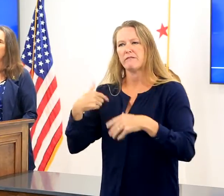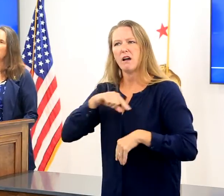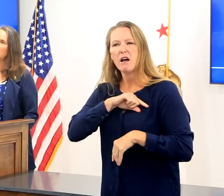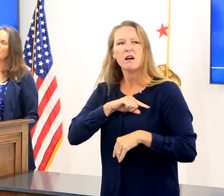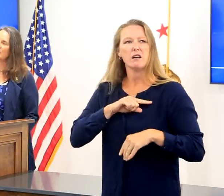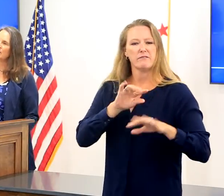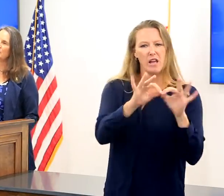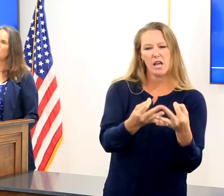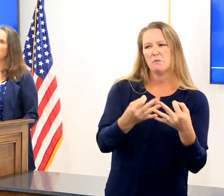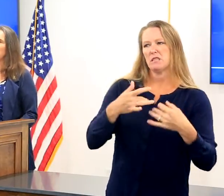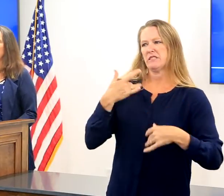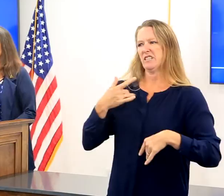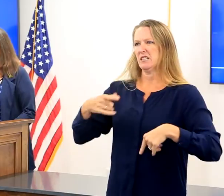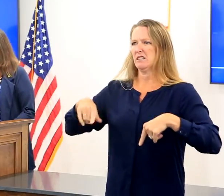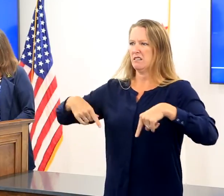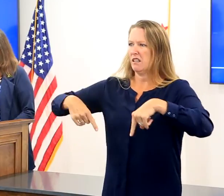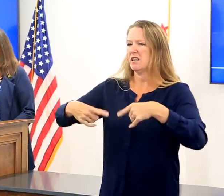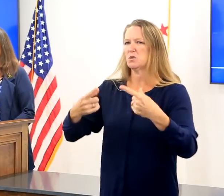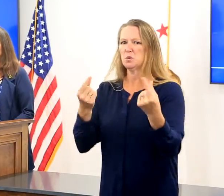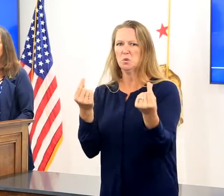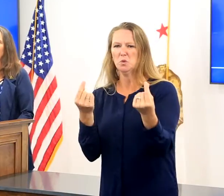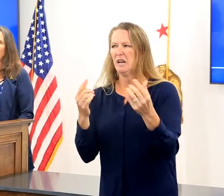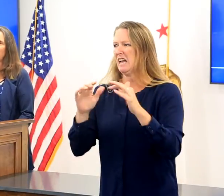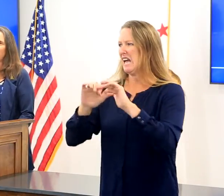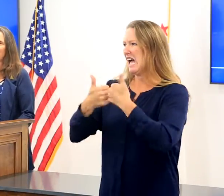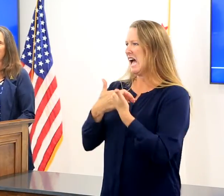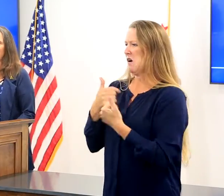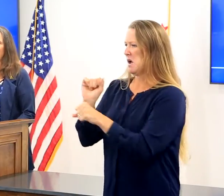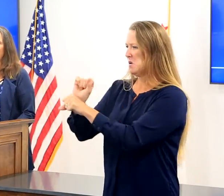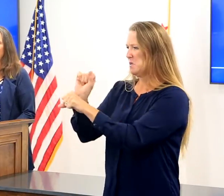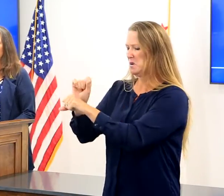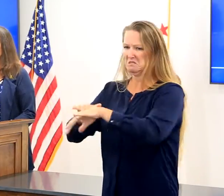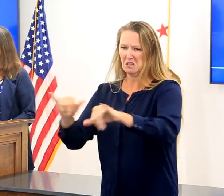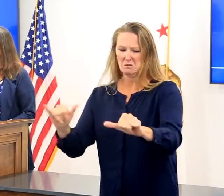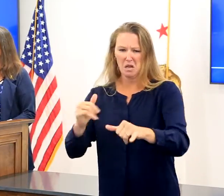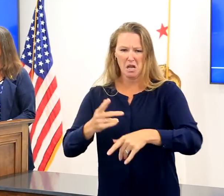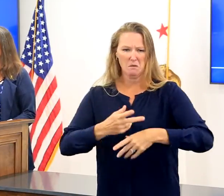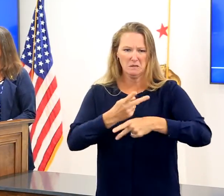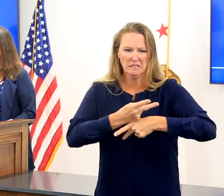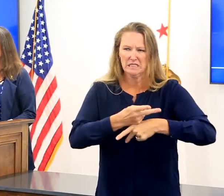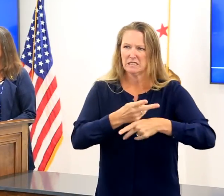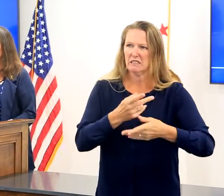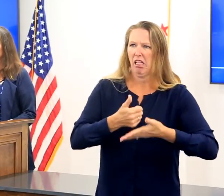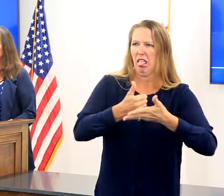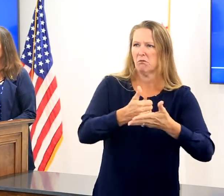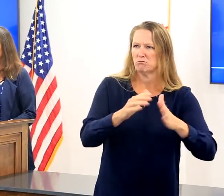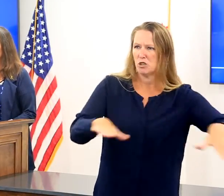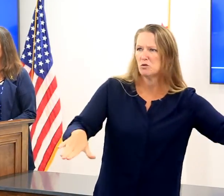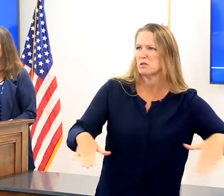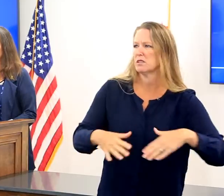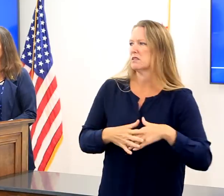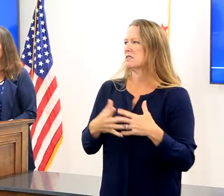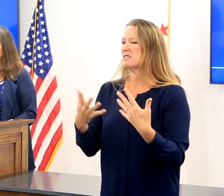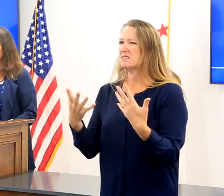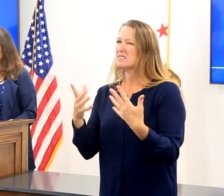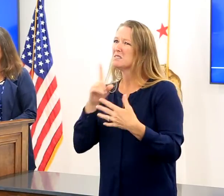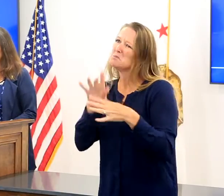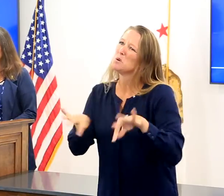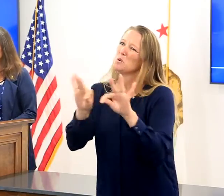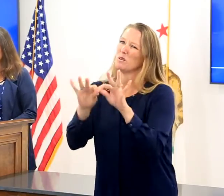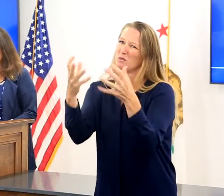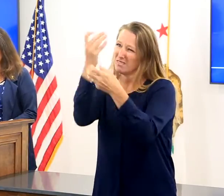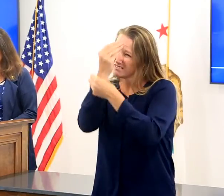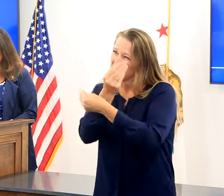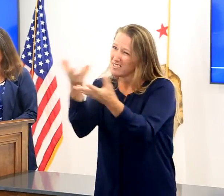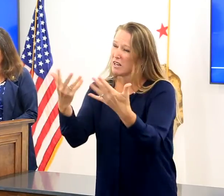have to telecommute and take care of my kids? How do I help my kids? We want to reassure everybody there's a lot of help out there but